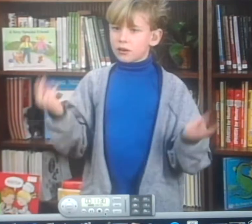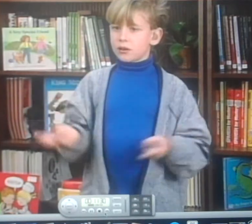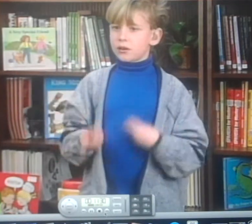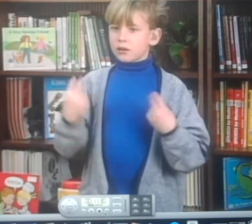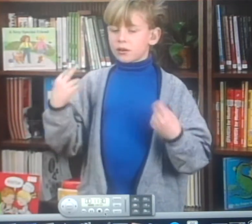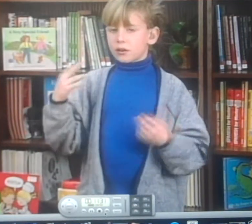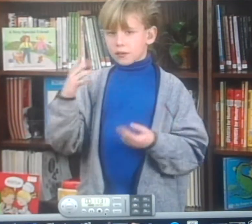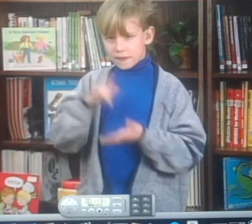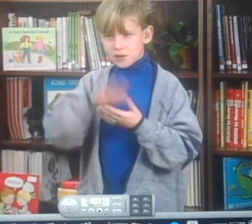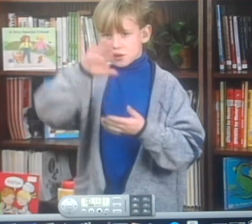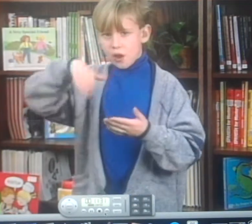Salad.